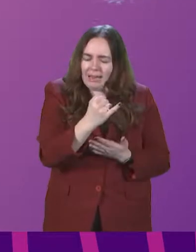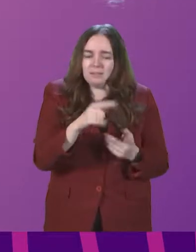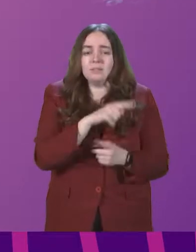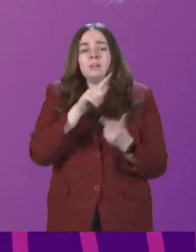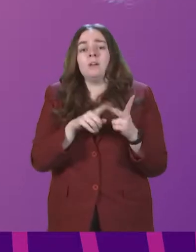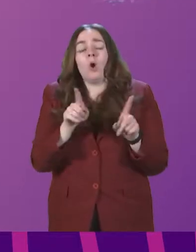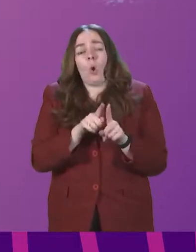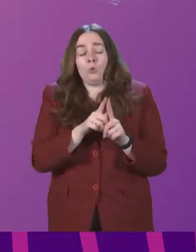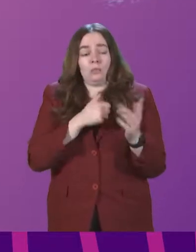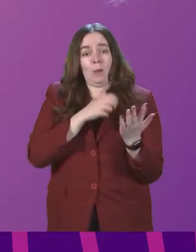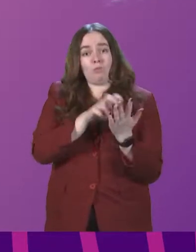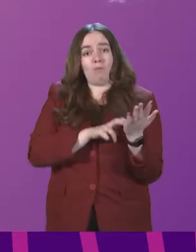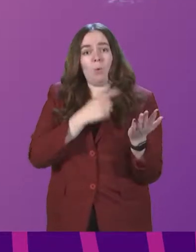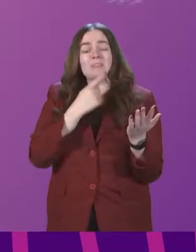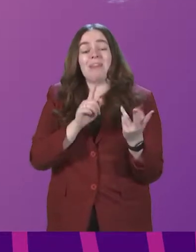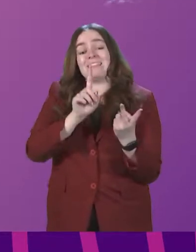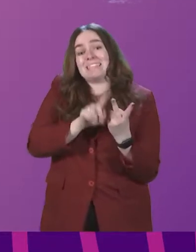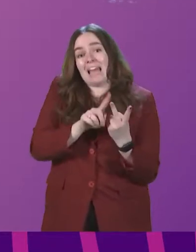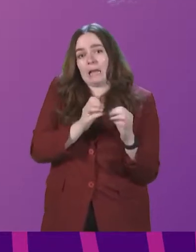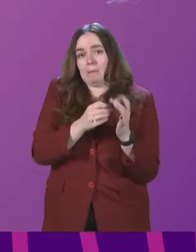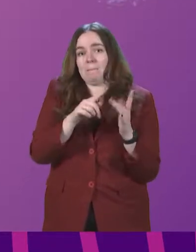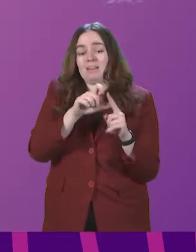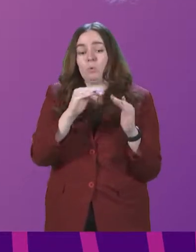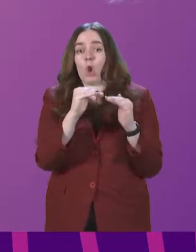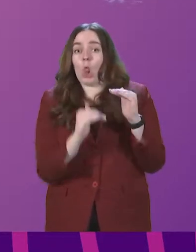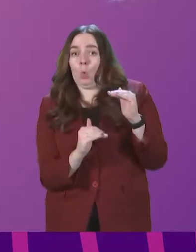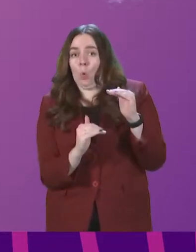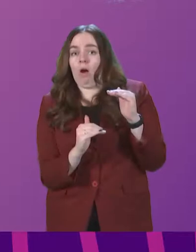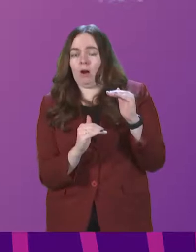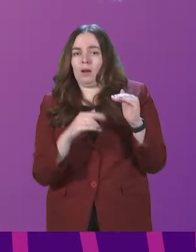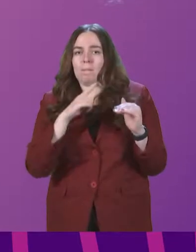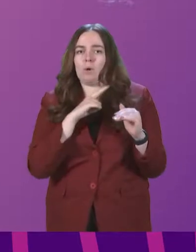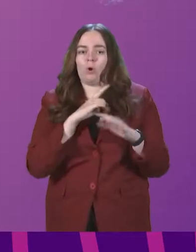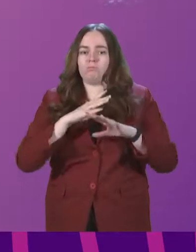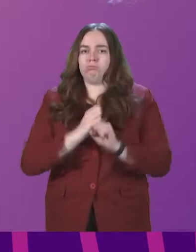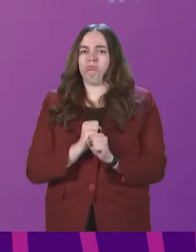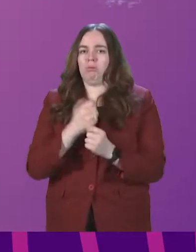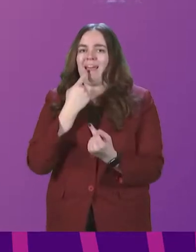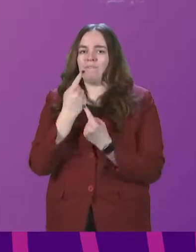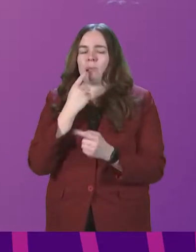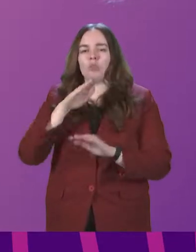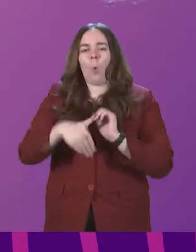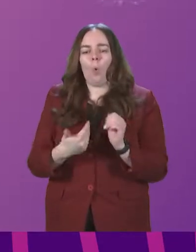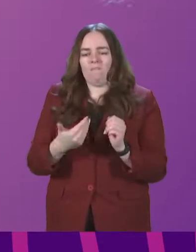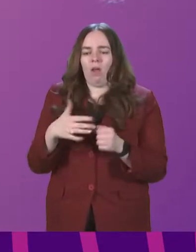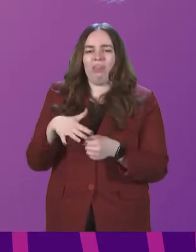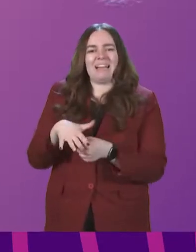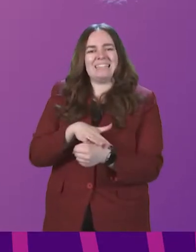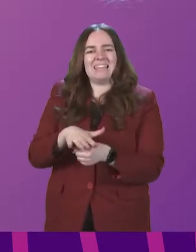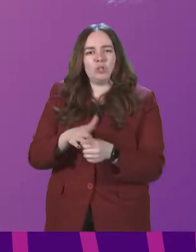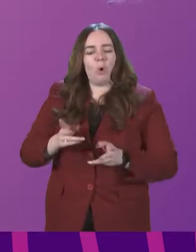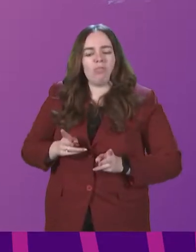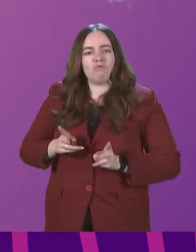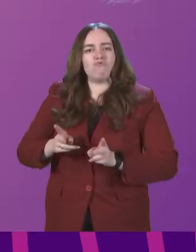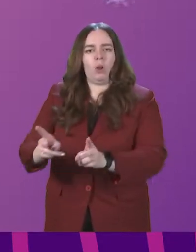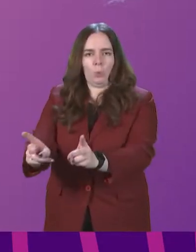are reports correct that the second bid was lower than the first bid due to withheld information on the condition of the runway coming to